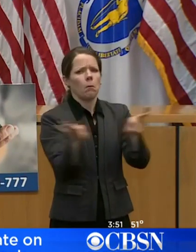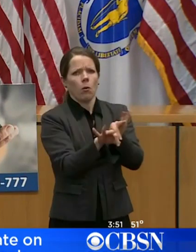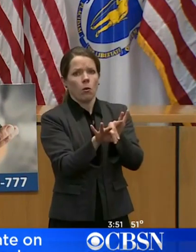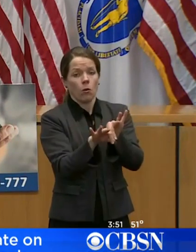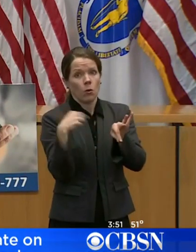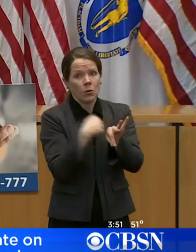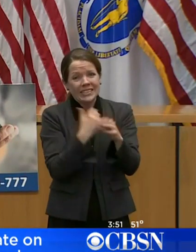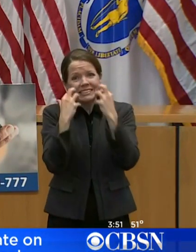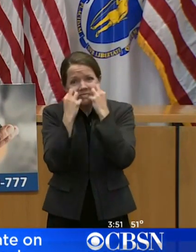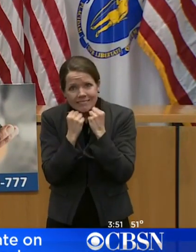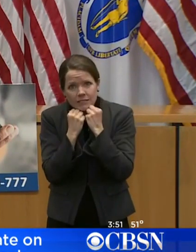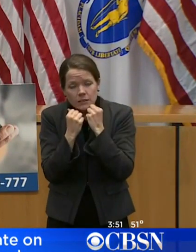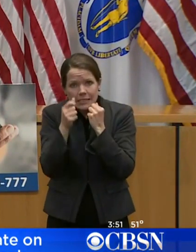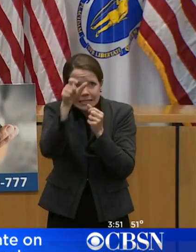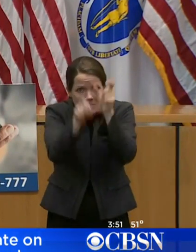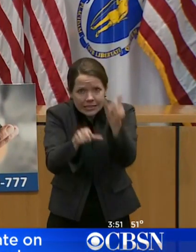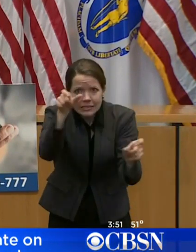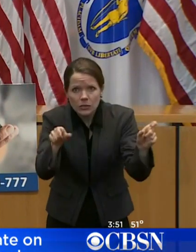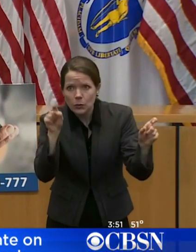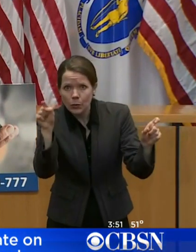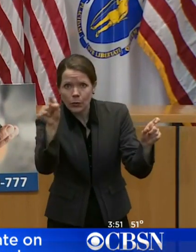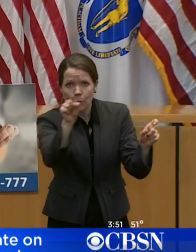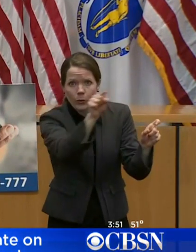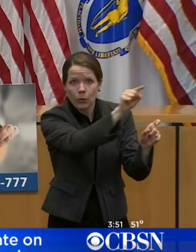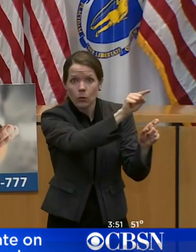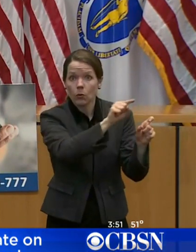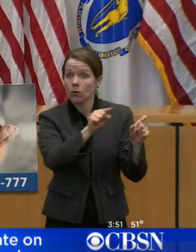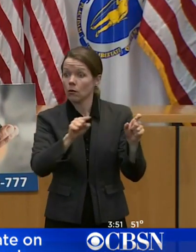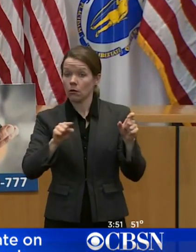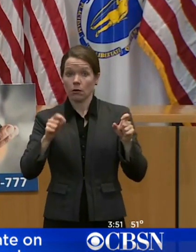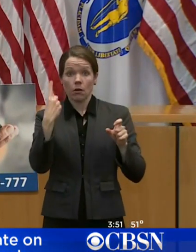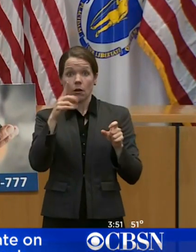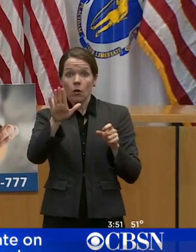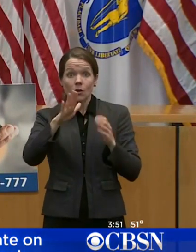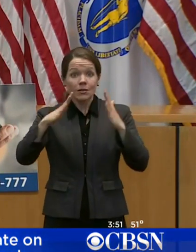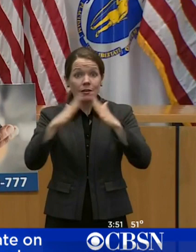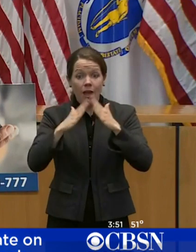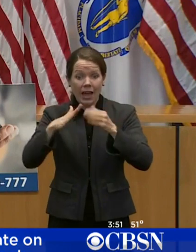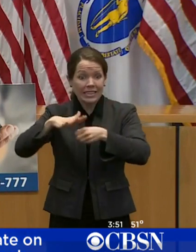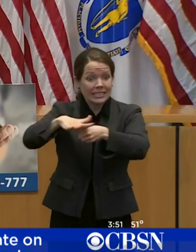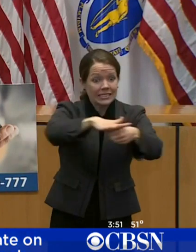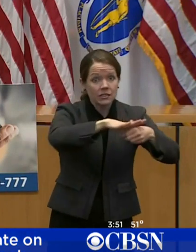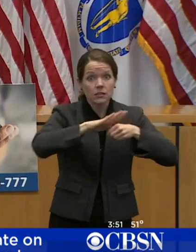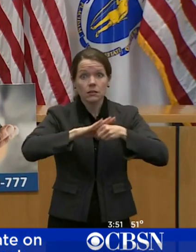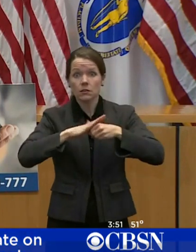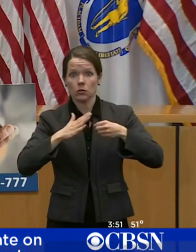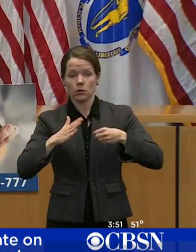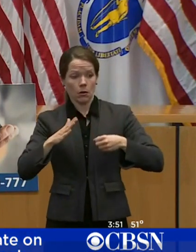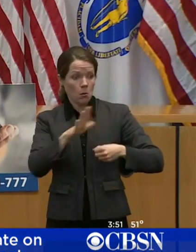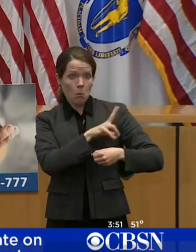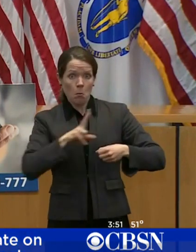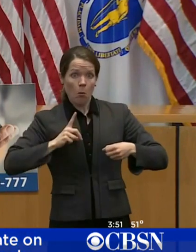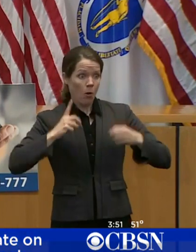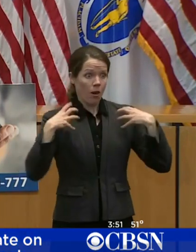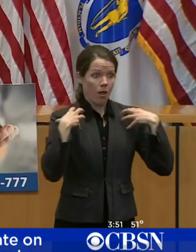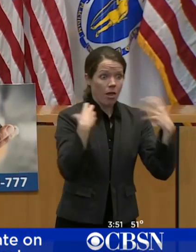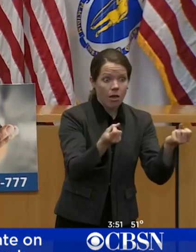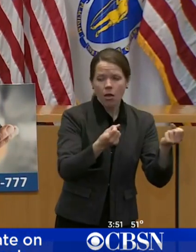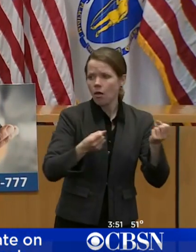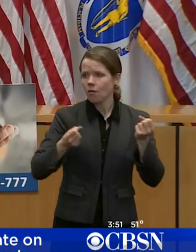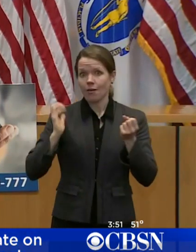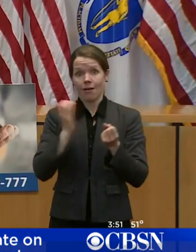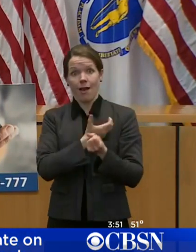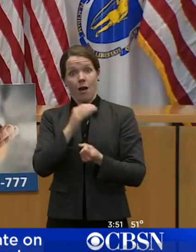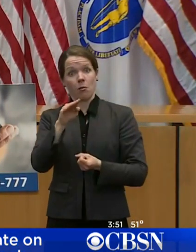steps working with local communities local boards of health our department of public health and others to ensure that your safety